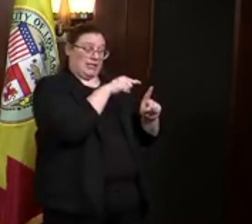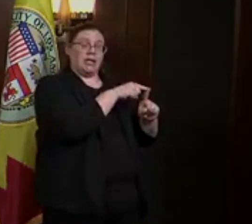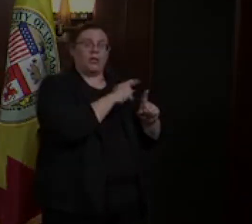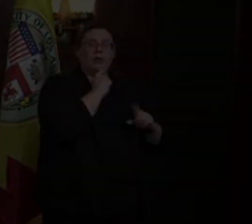lives. Thank